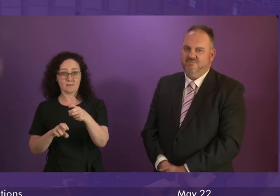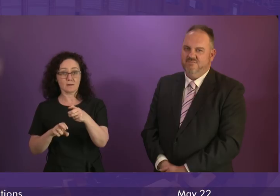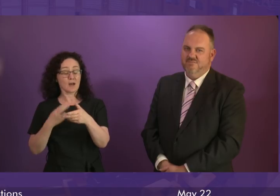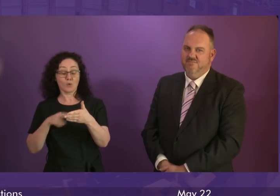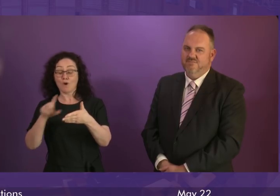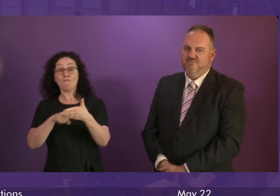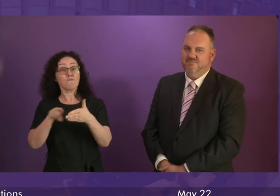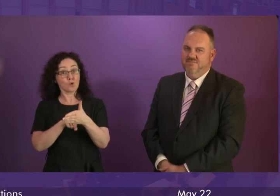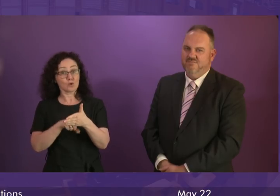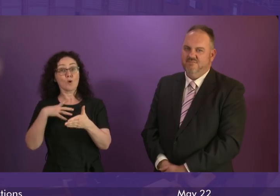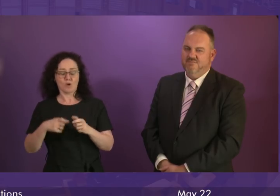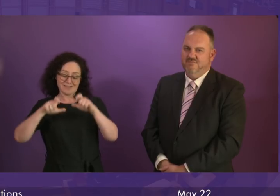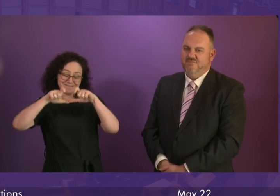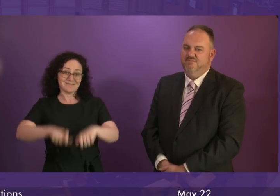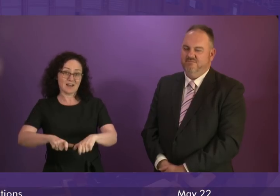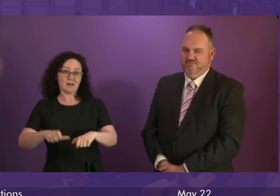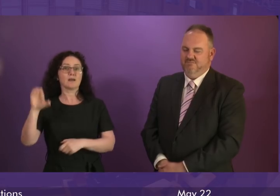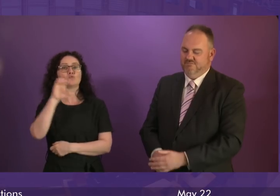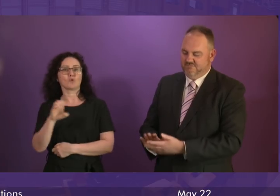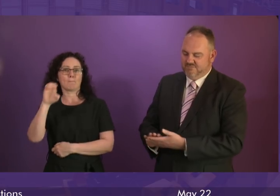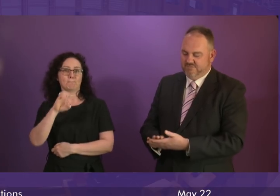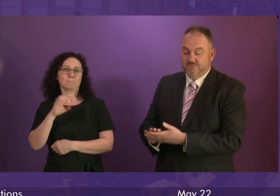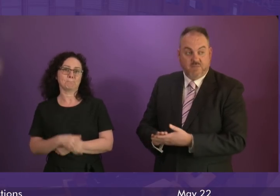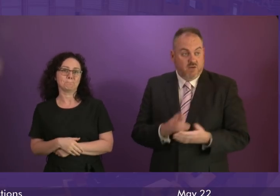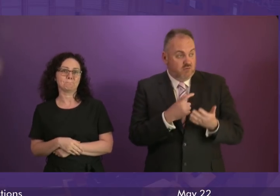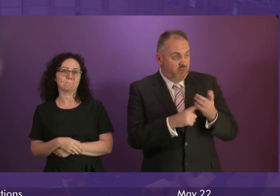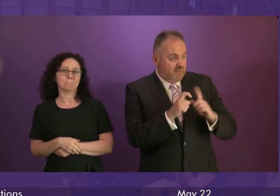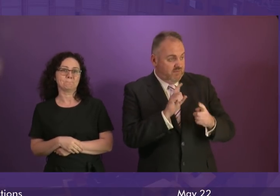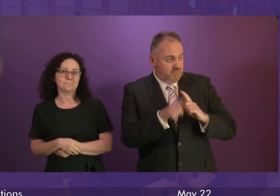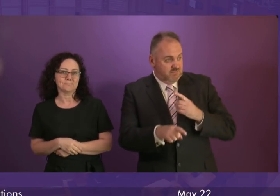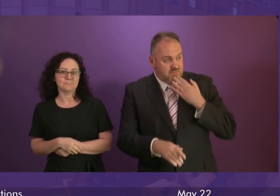Scotland wants to remain in the European Union. And Ruth Davidson.